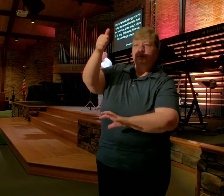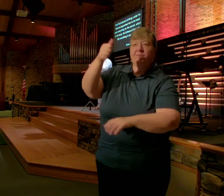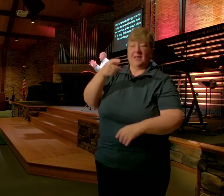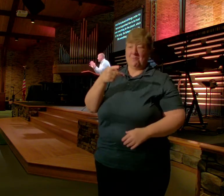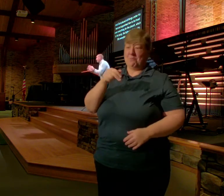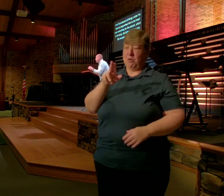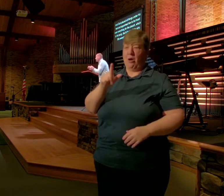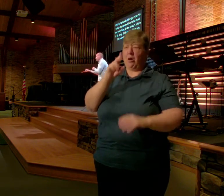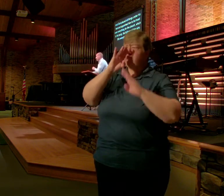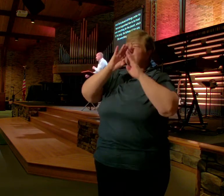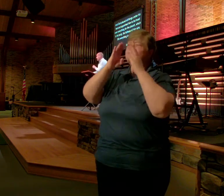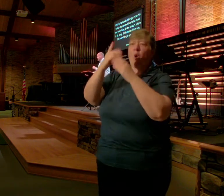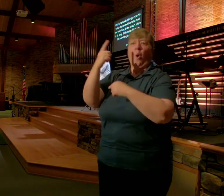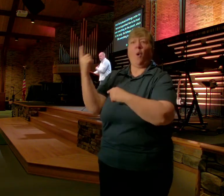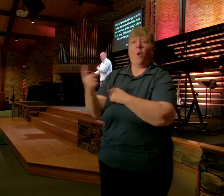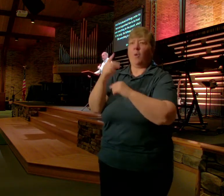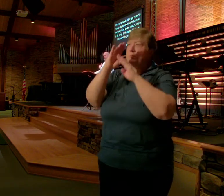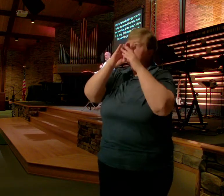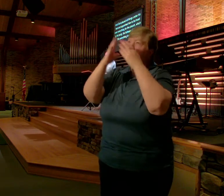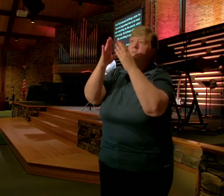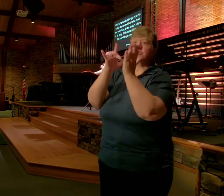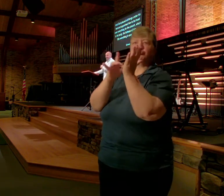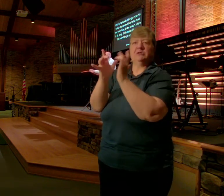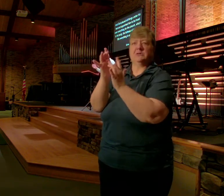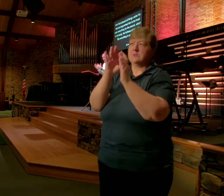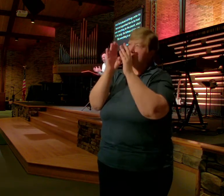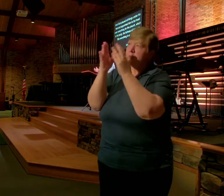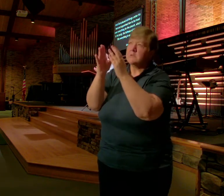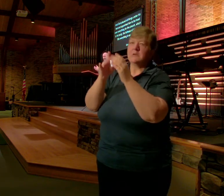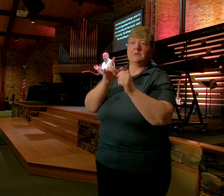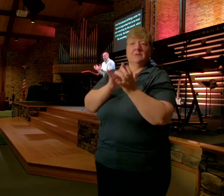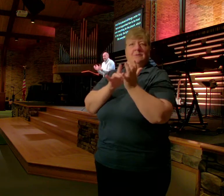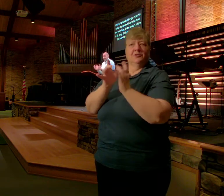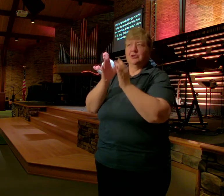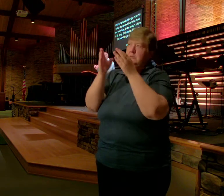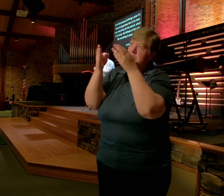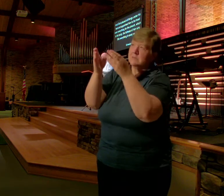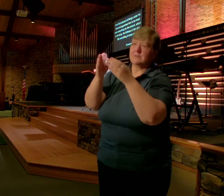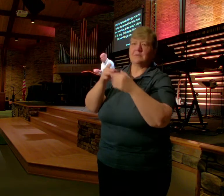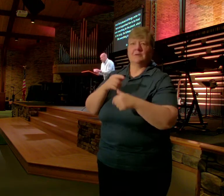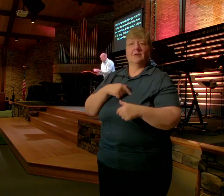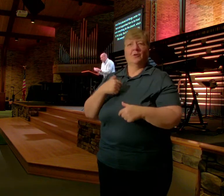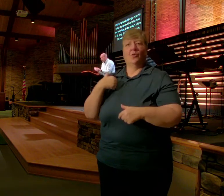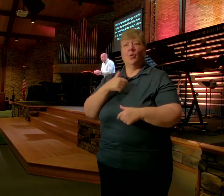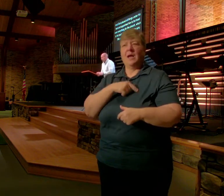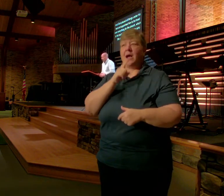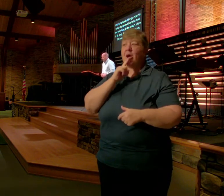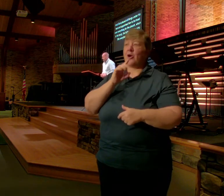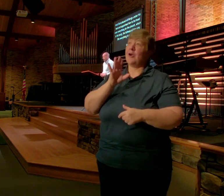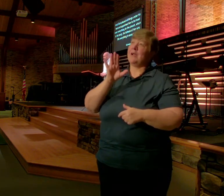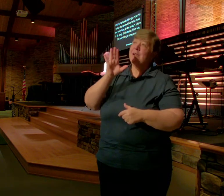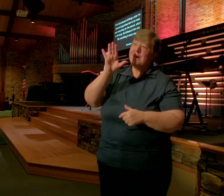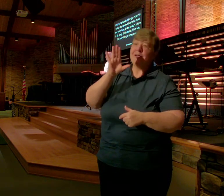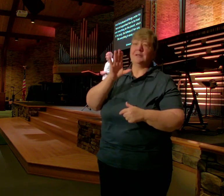Even when he Talks about the church It's about Jesus We're his Body